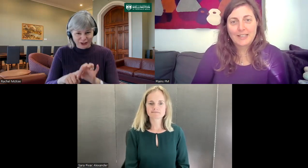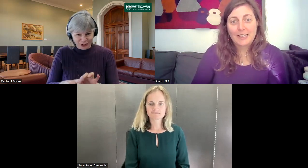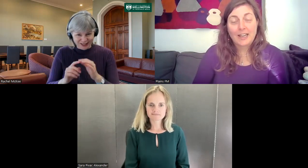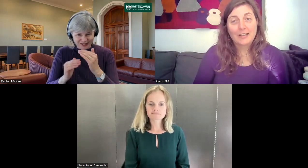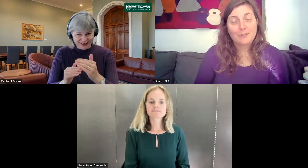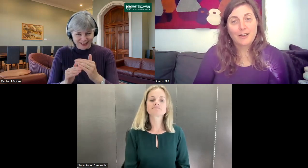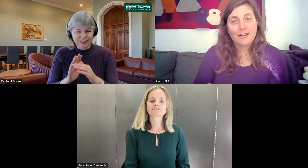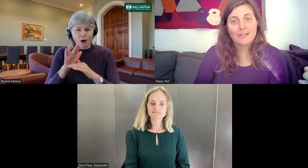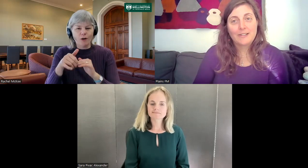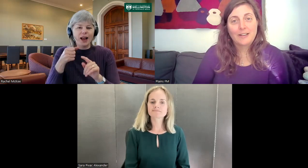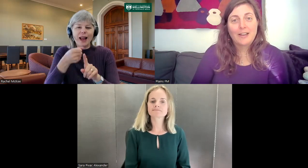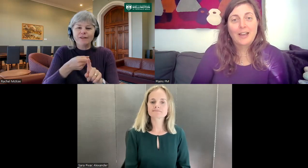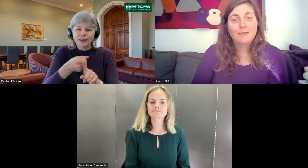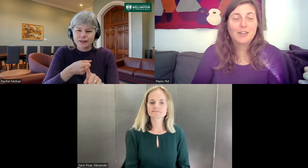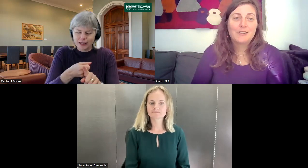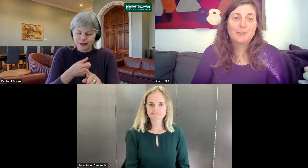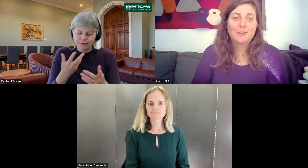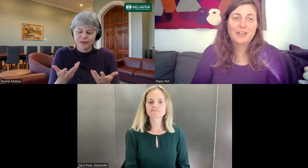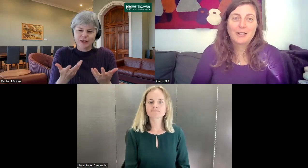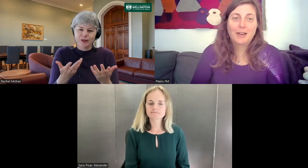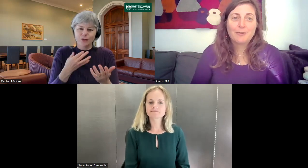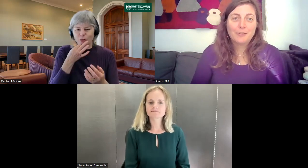and the various advocacy roles that you have.